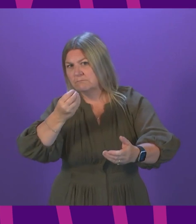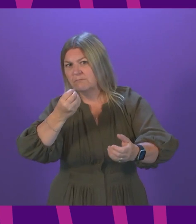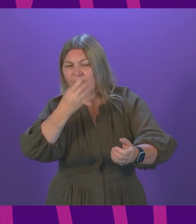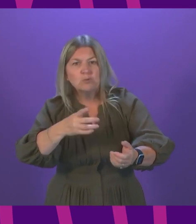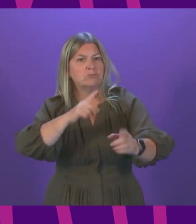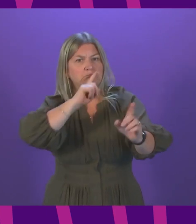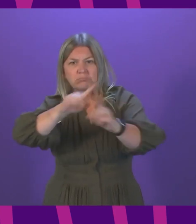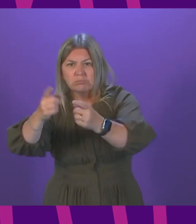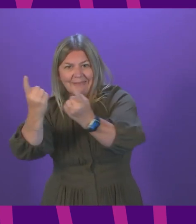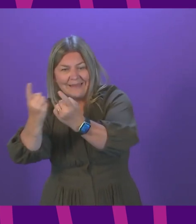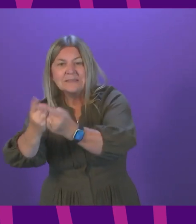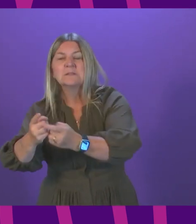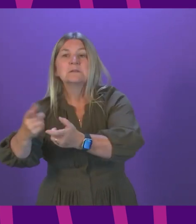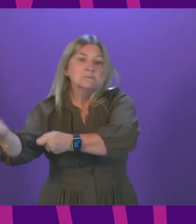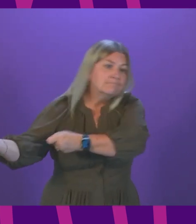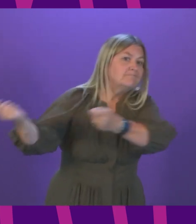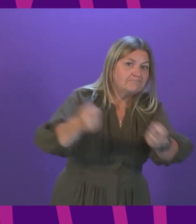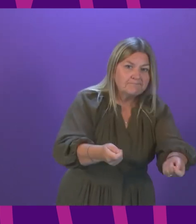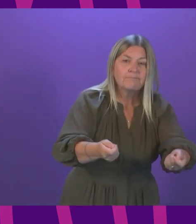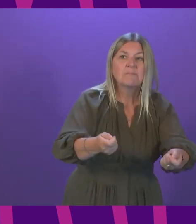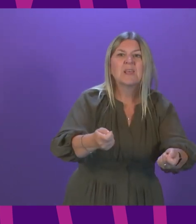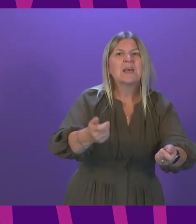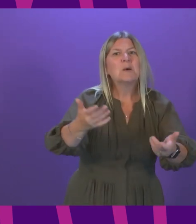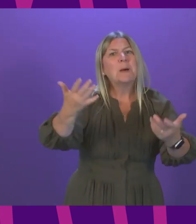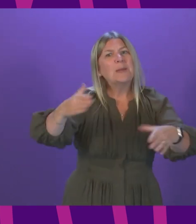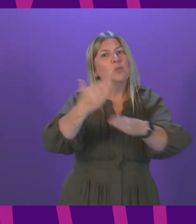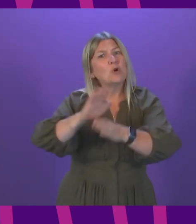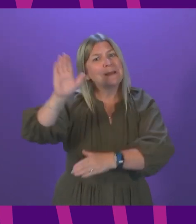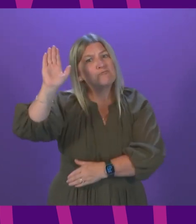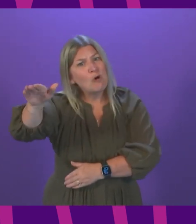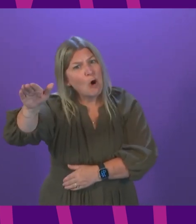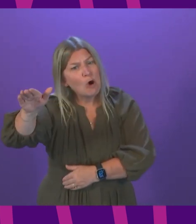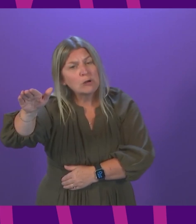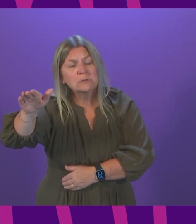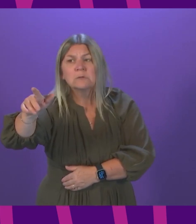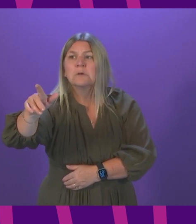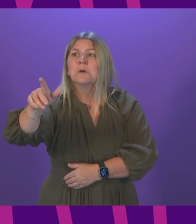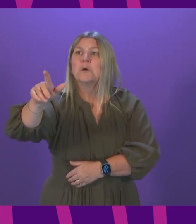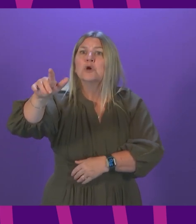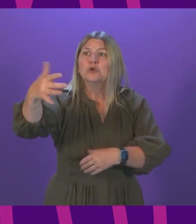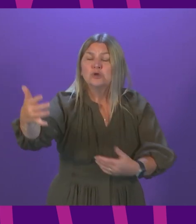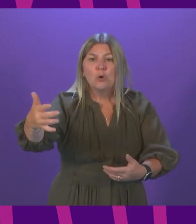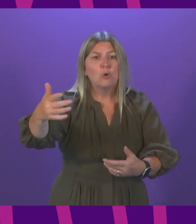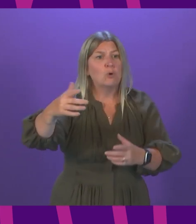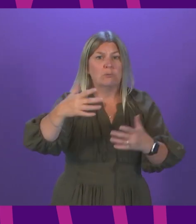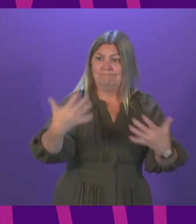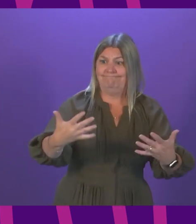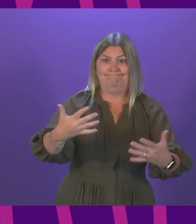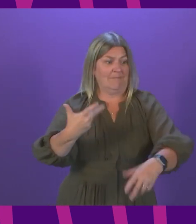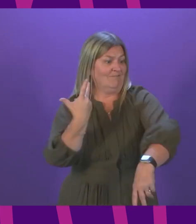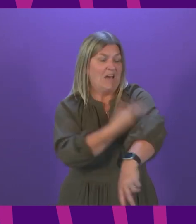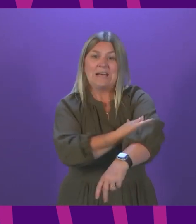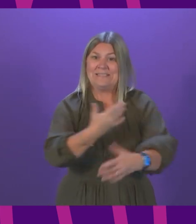to wait for their first vaccination due to being overseas. Many seafarers have been turned away from drop-in centres for their second dose